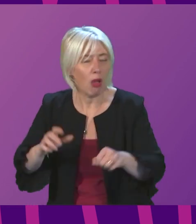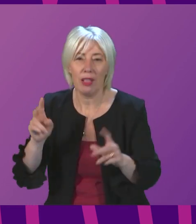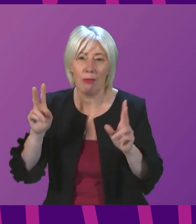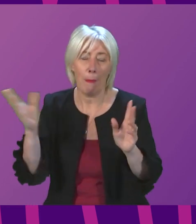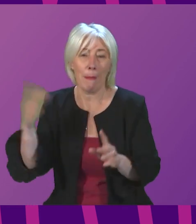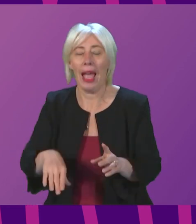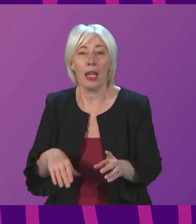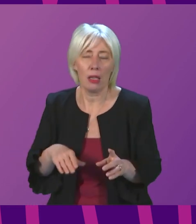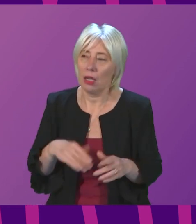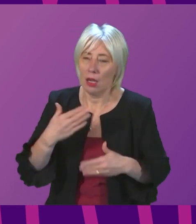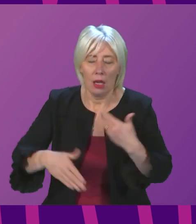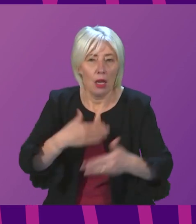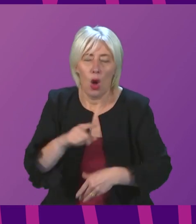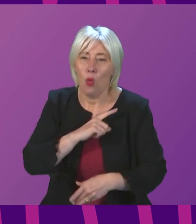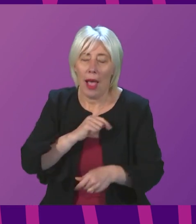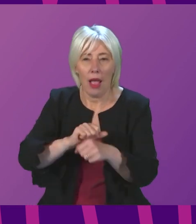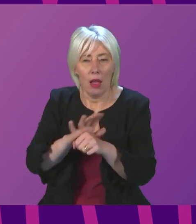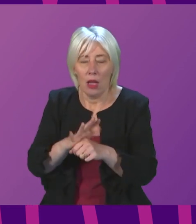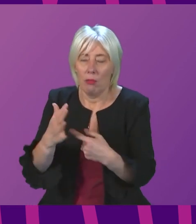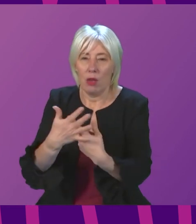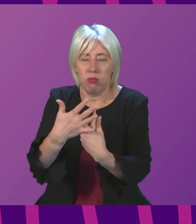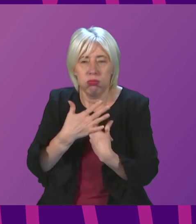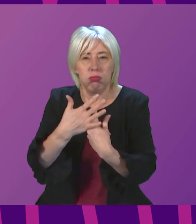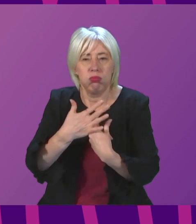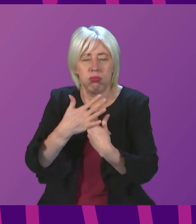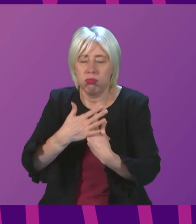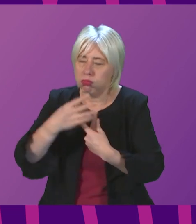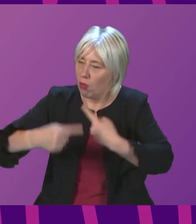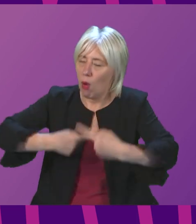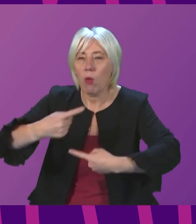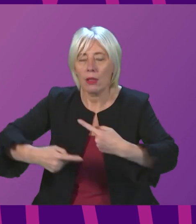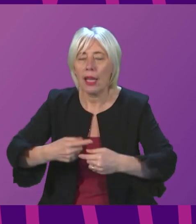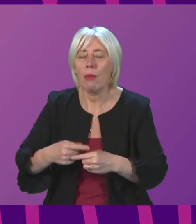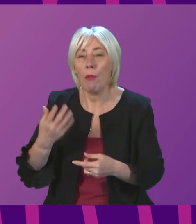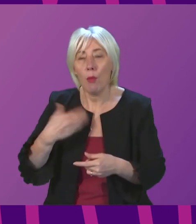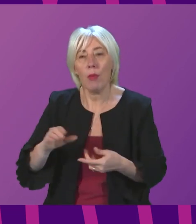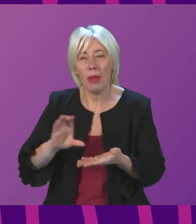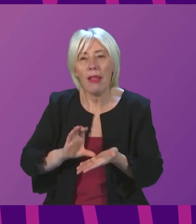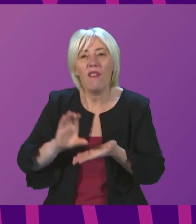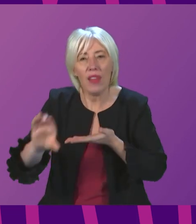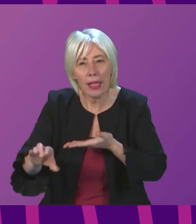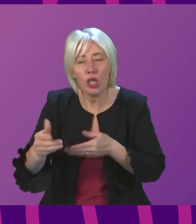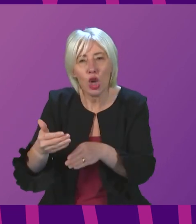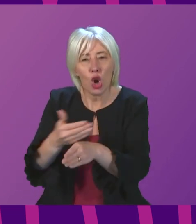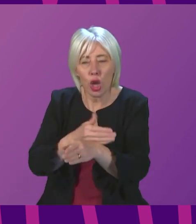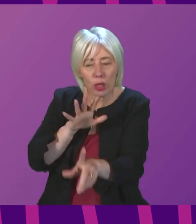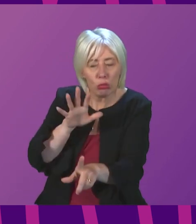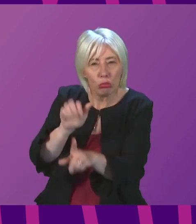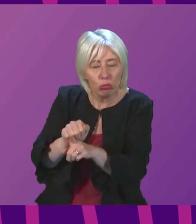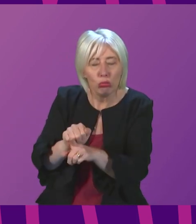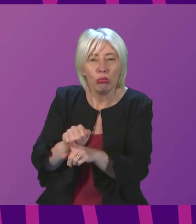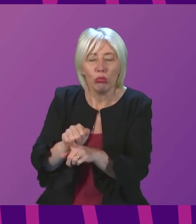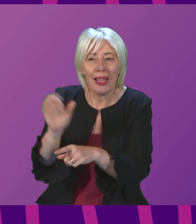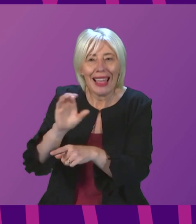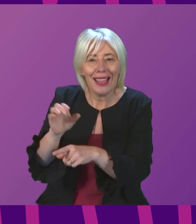pressure that the virus is placing on us. But we have invested. We continue to invest early in the Detect Cancer Early programme.